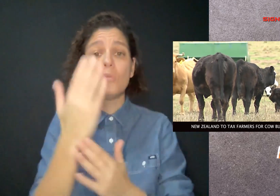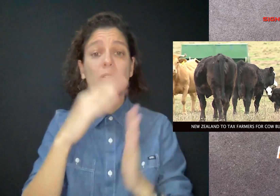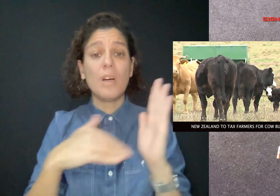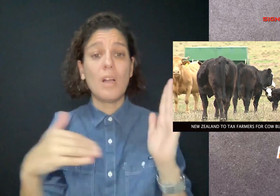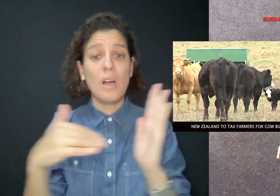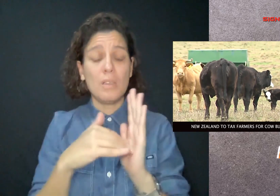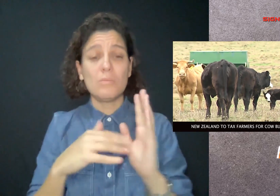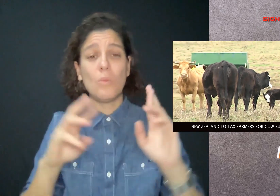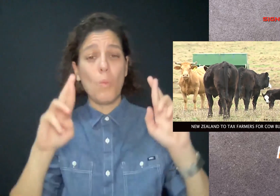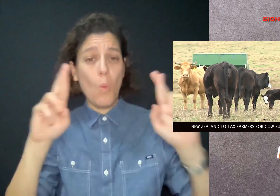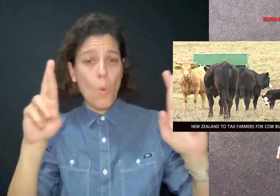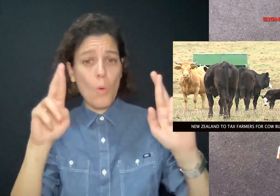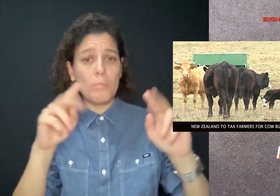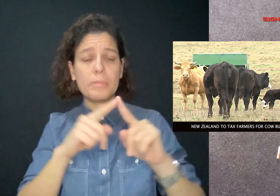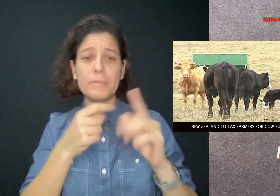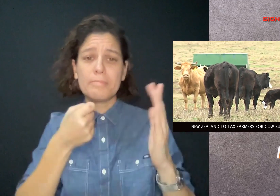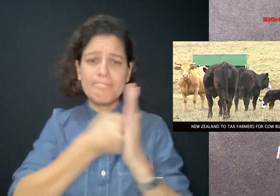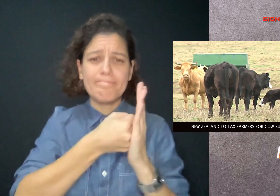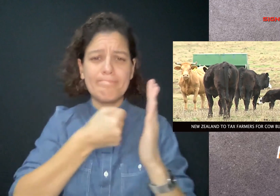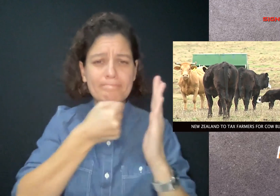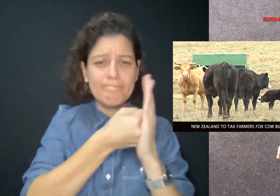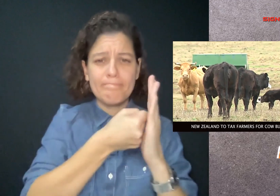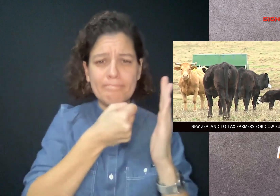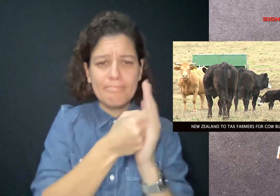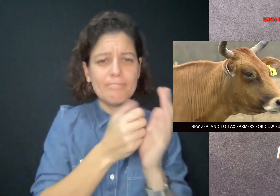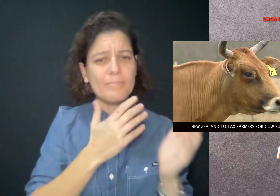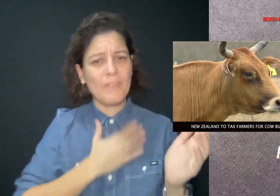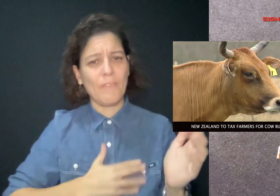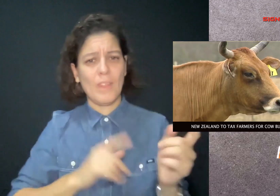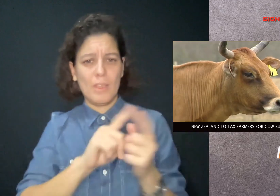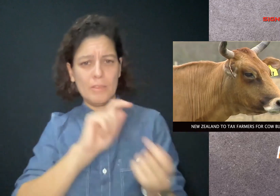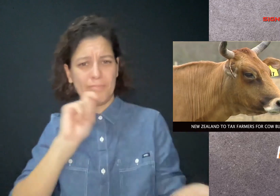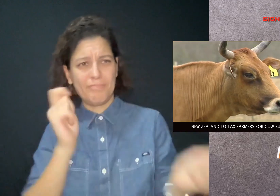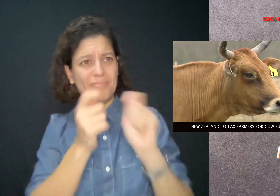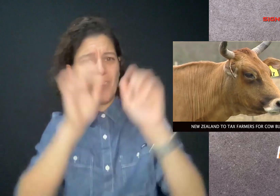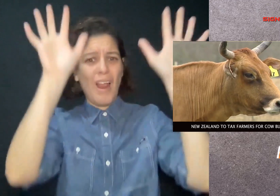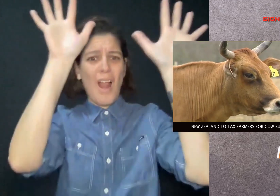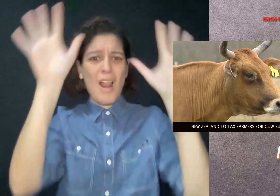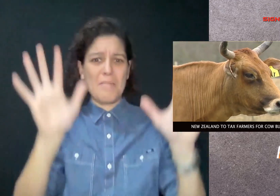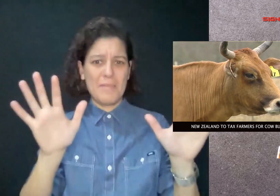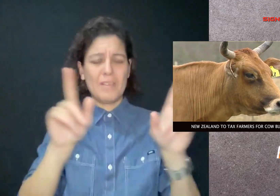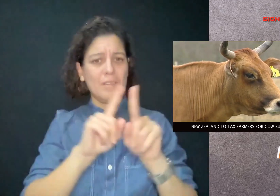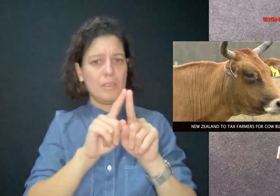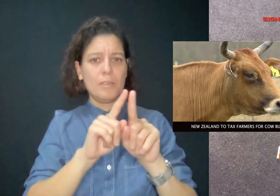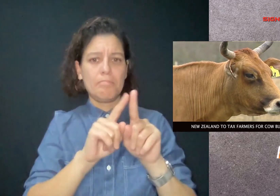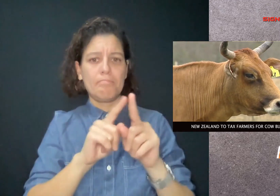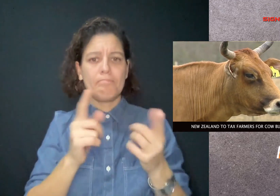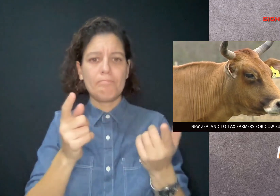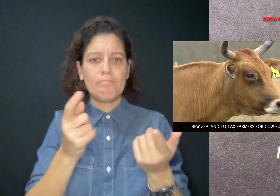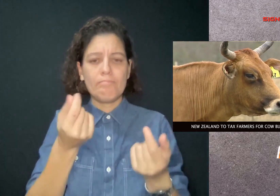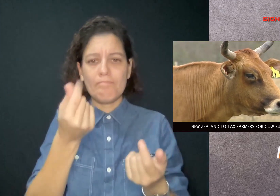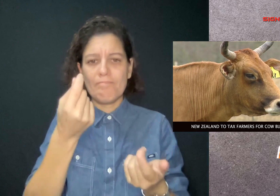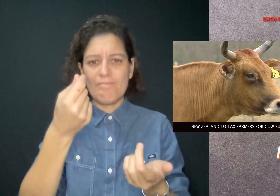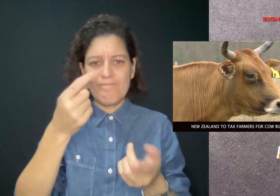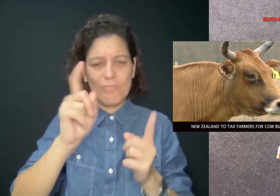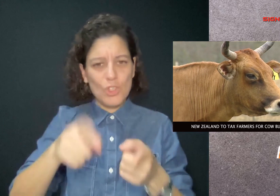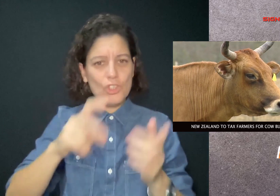New Zealand is hoping to fight climate change New change with a proposal to tax farmers for their livestock